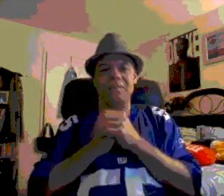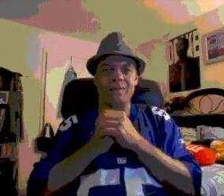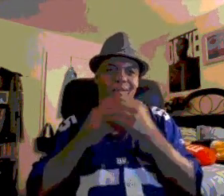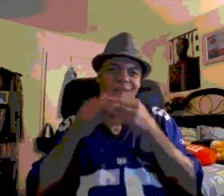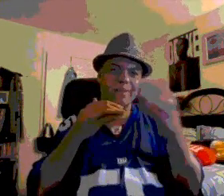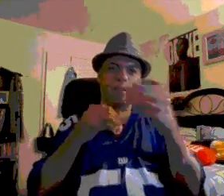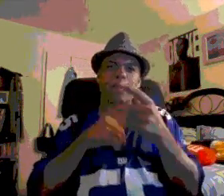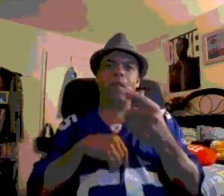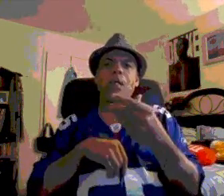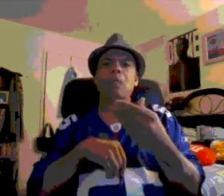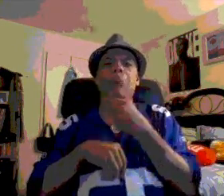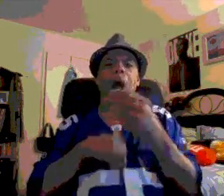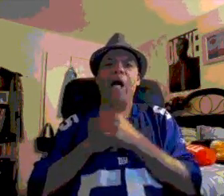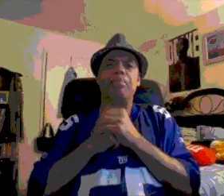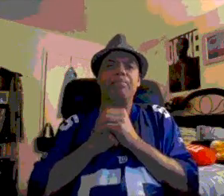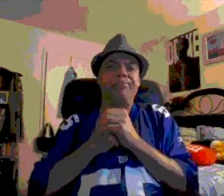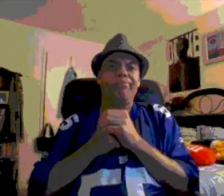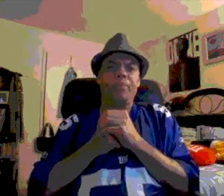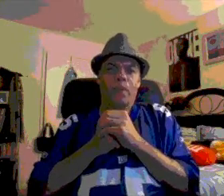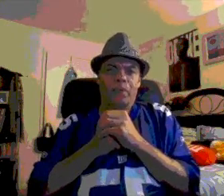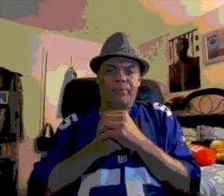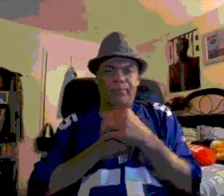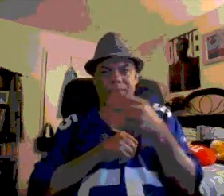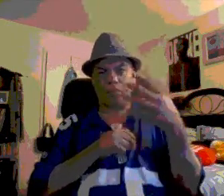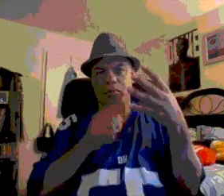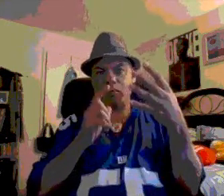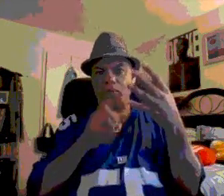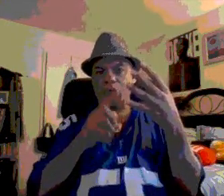I think so. Okay, just asking.